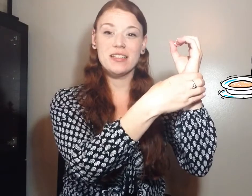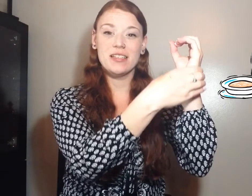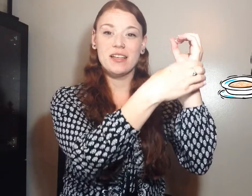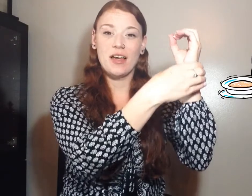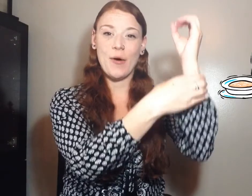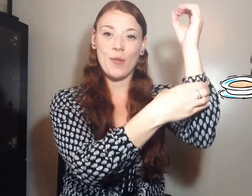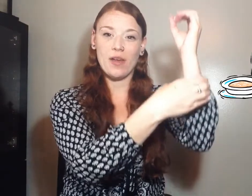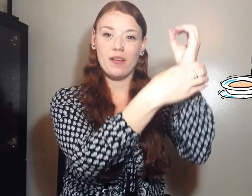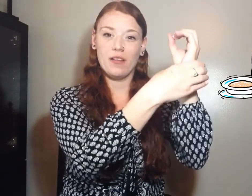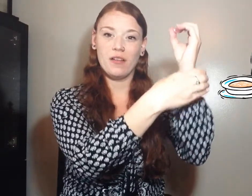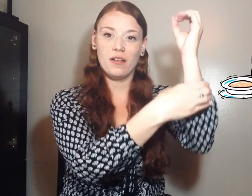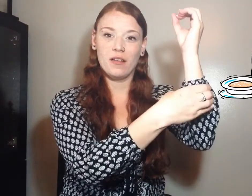Oatmeal.